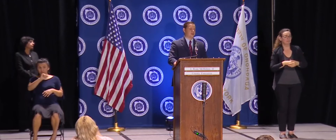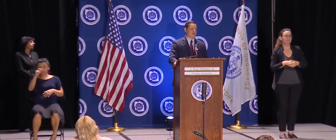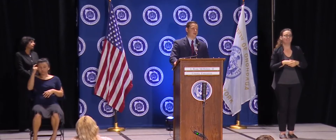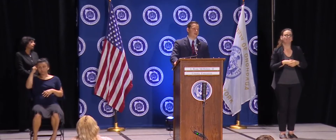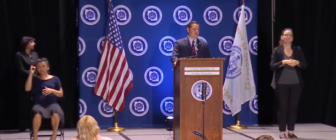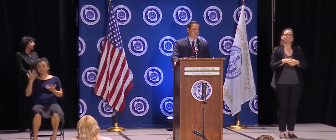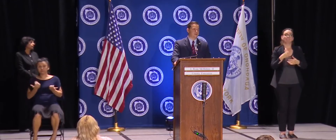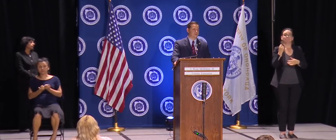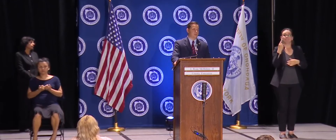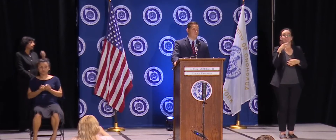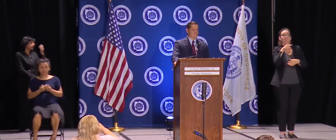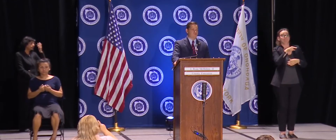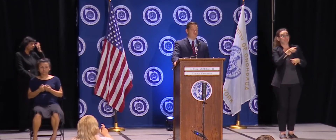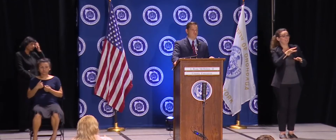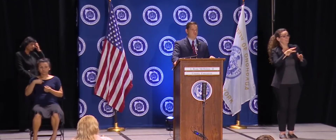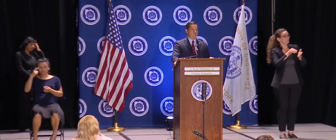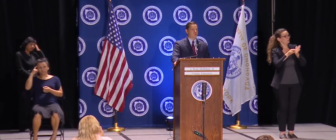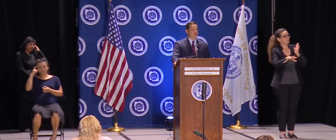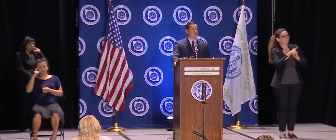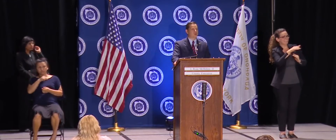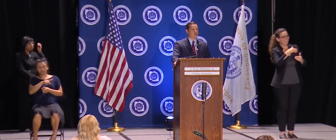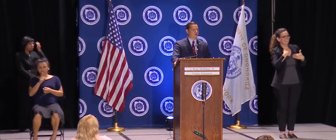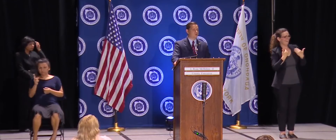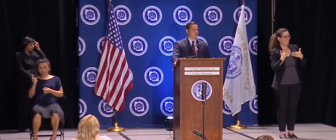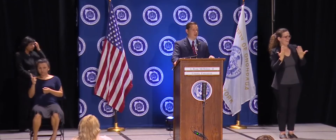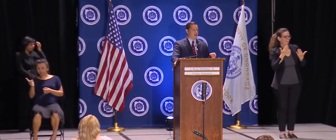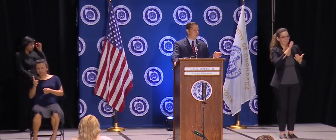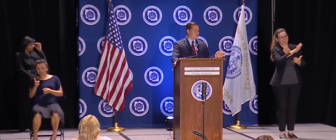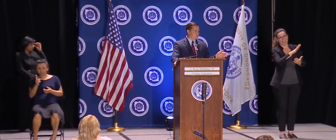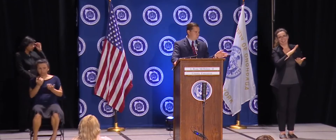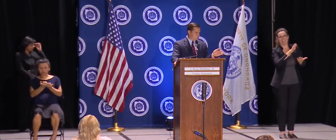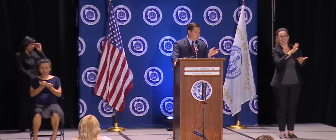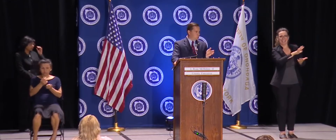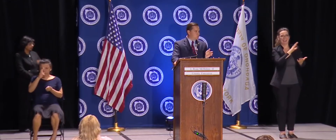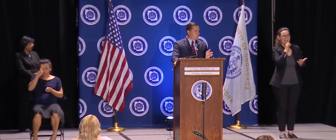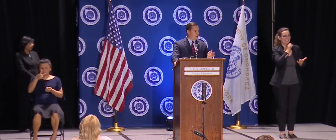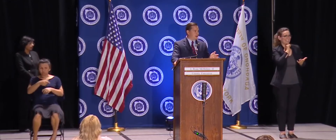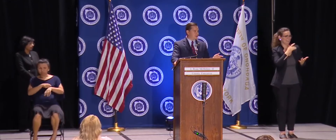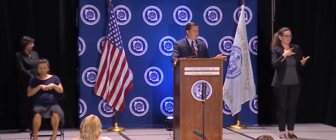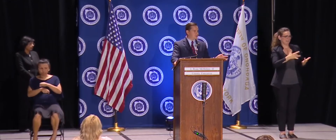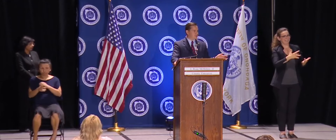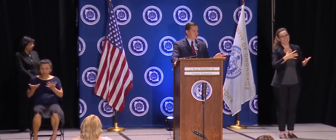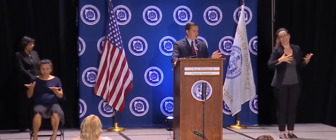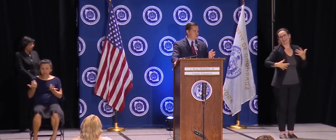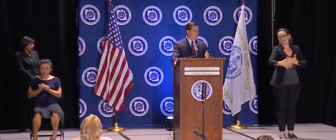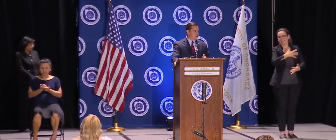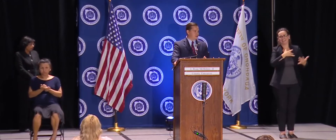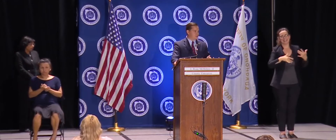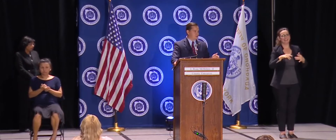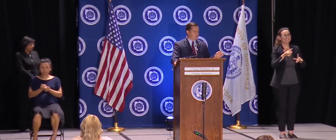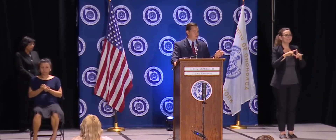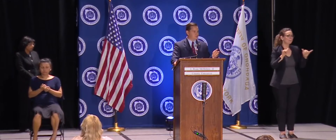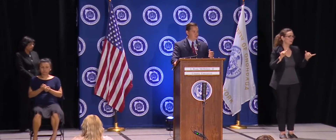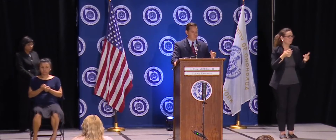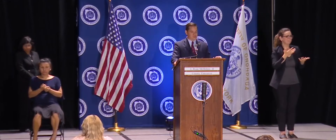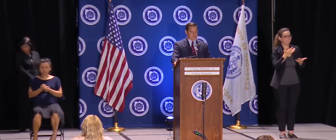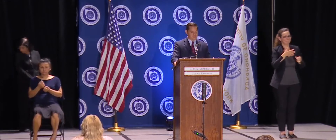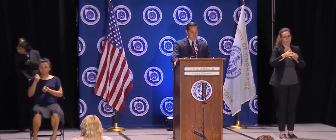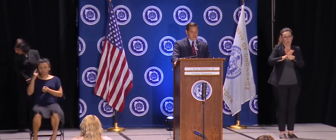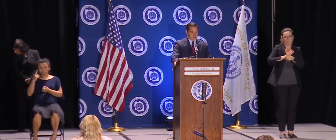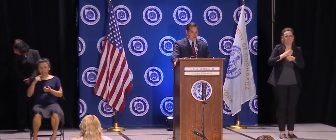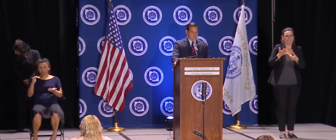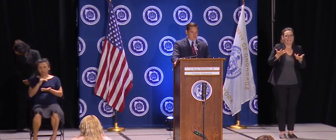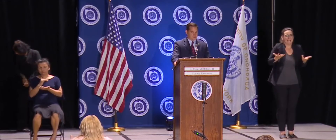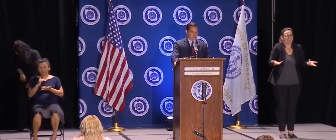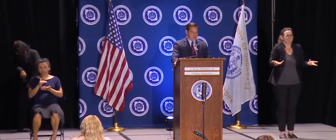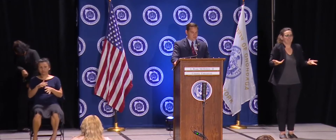Yeah, it's you can understand why the kids are excited and they're doing traditions.